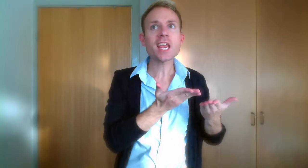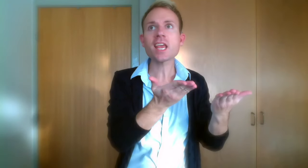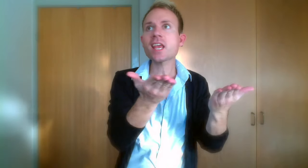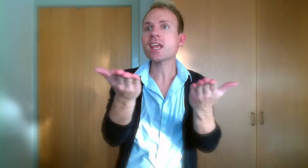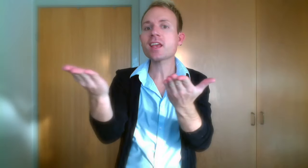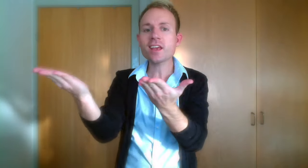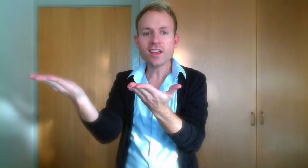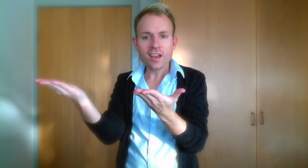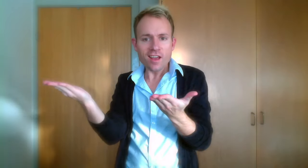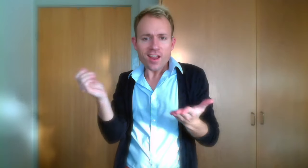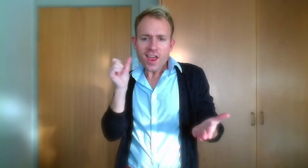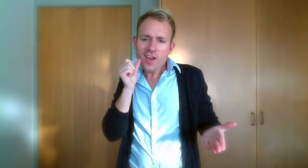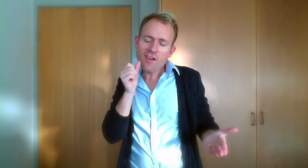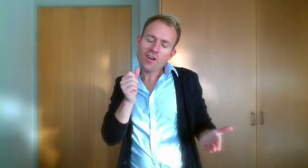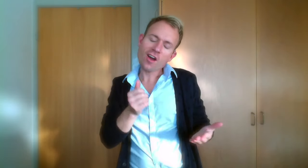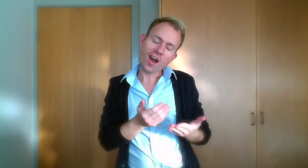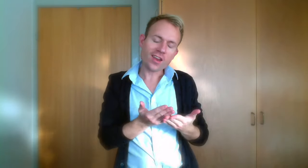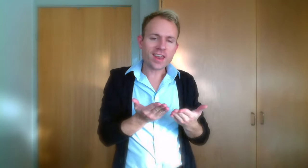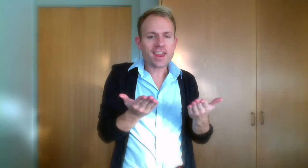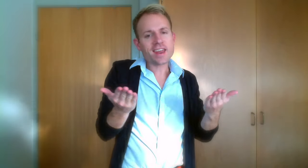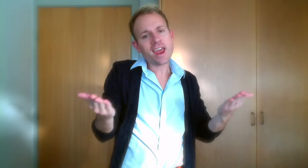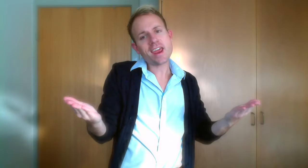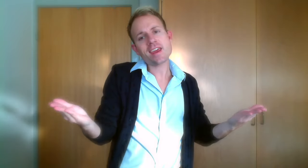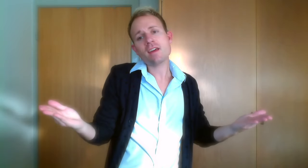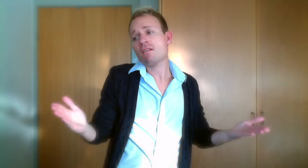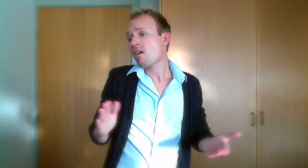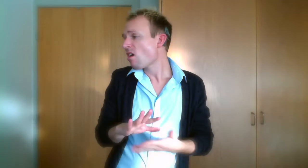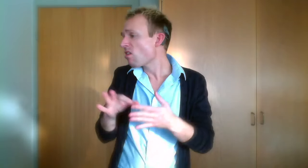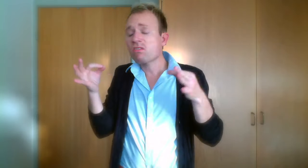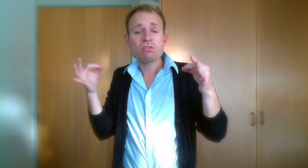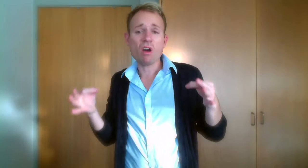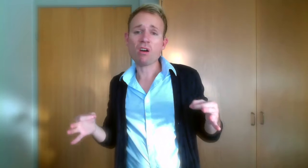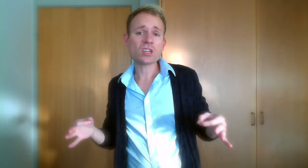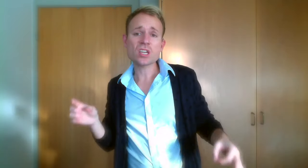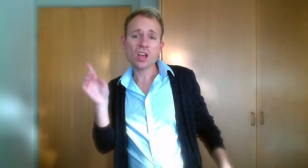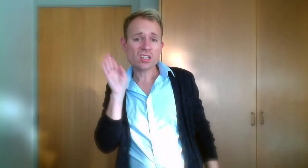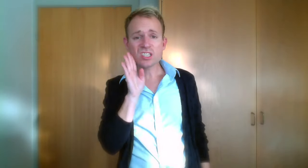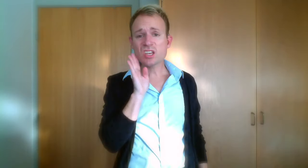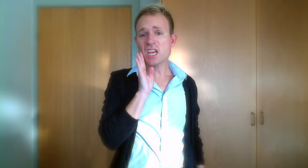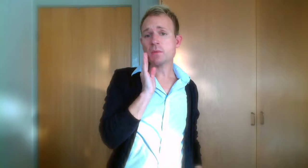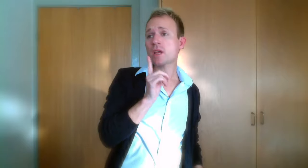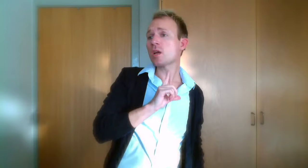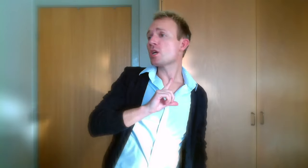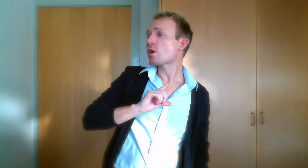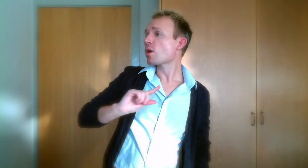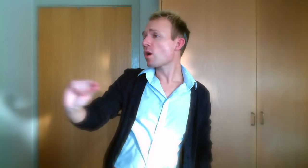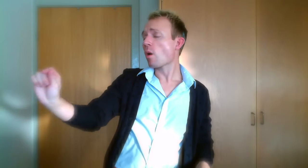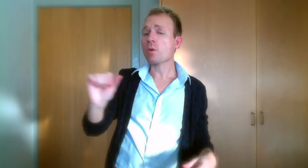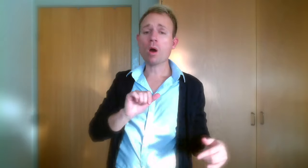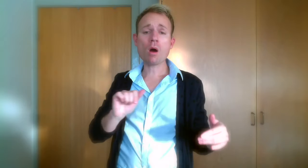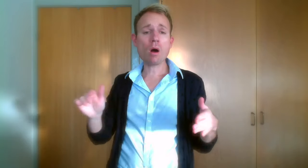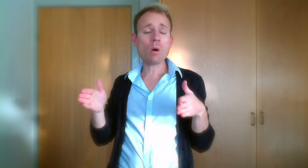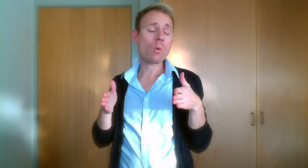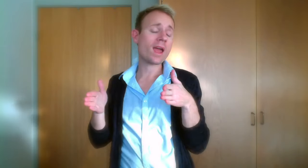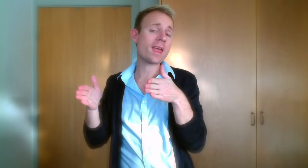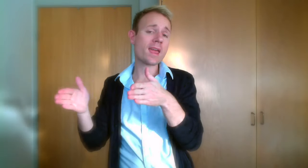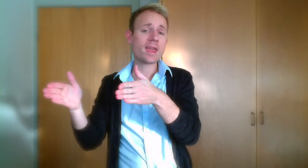Even on the days when nothing seems to go your